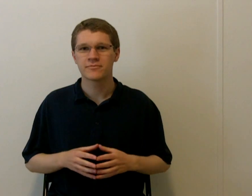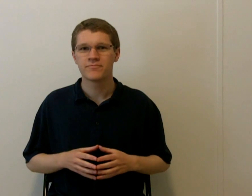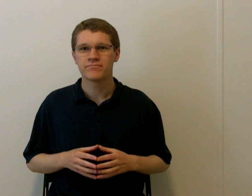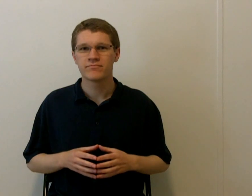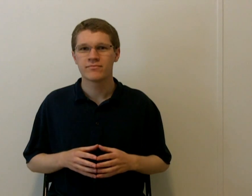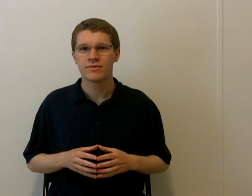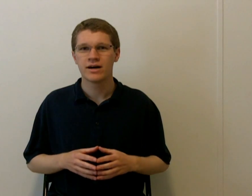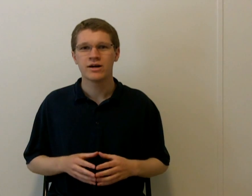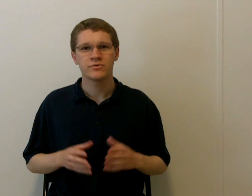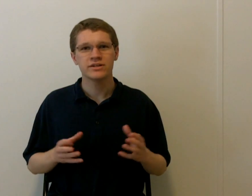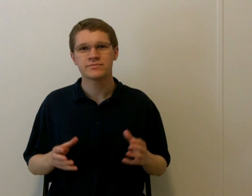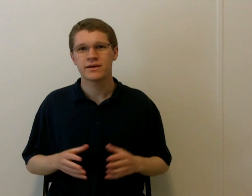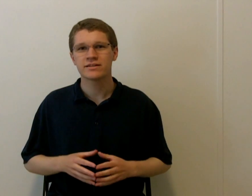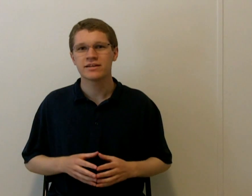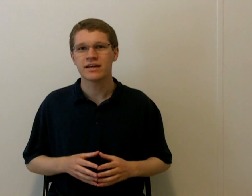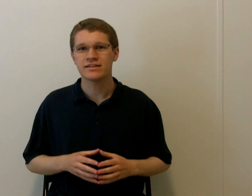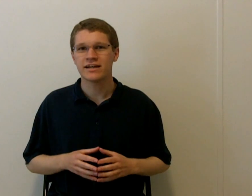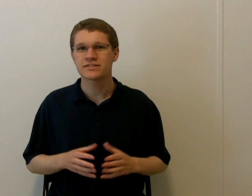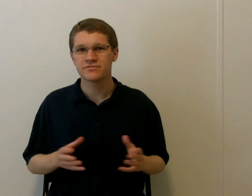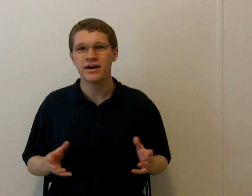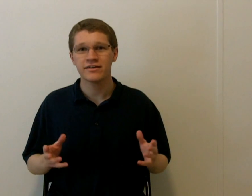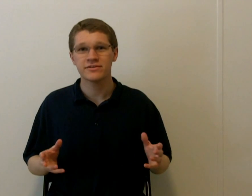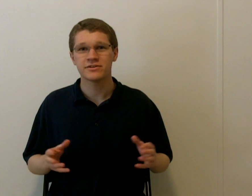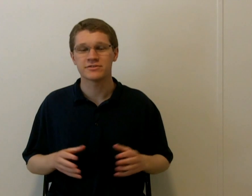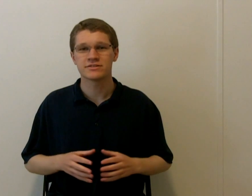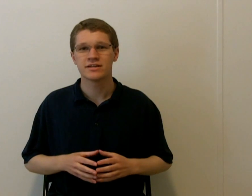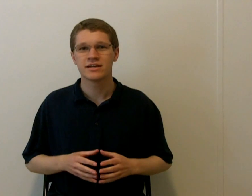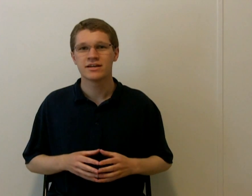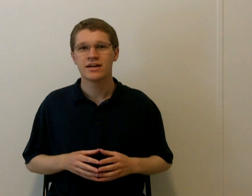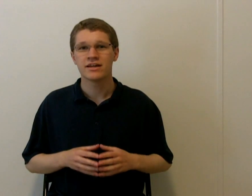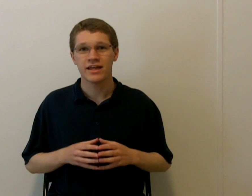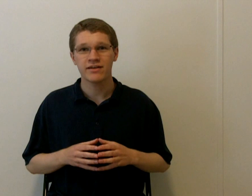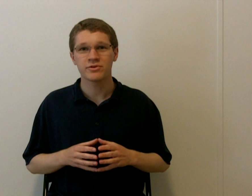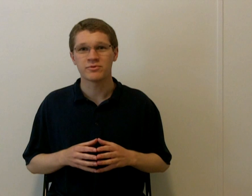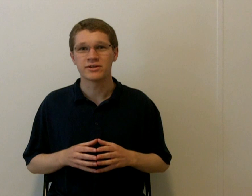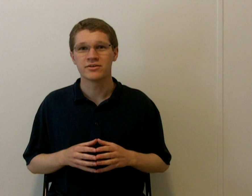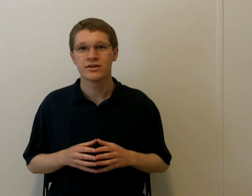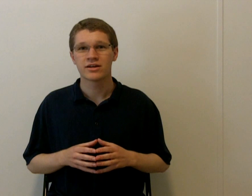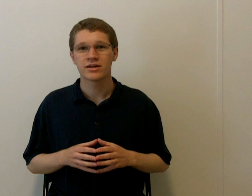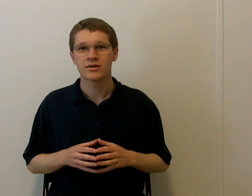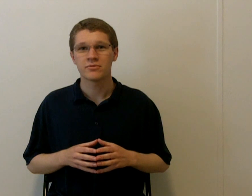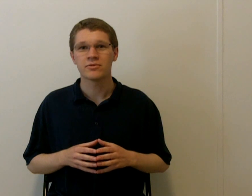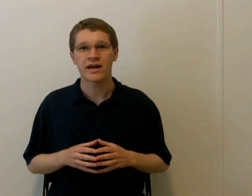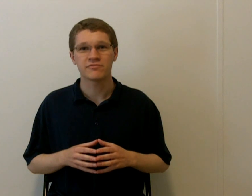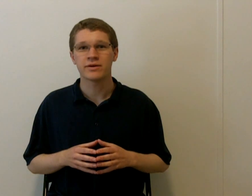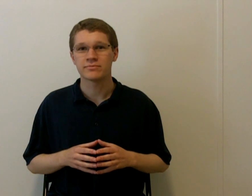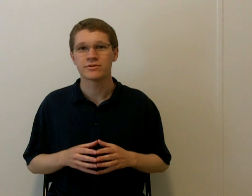We expect in the next five years that everyone will have paper.